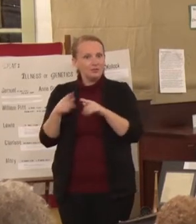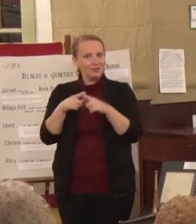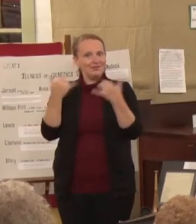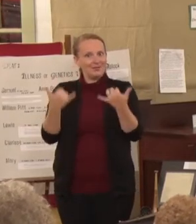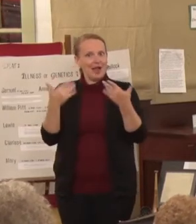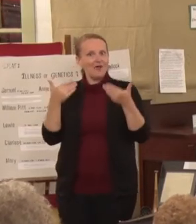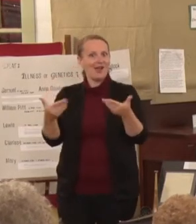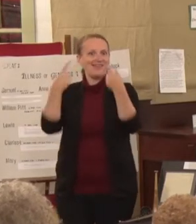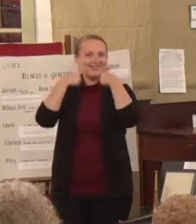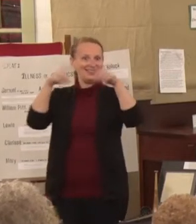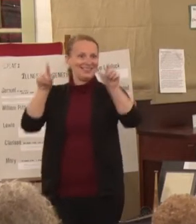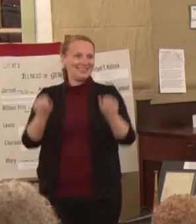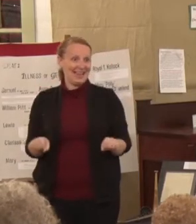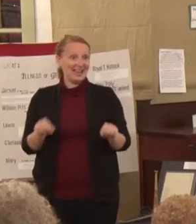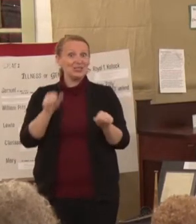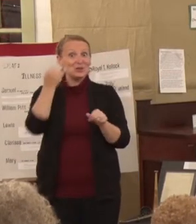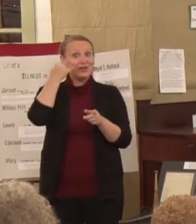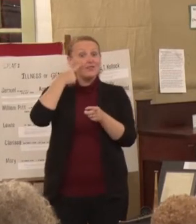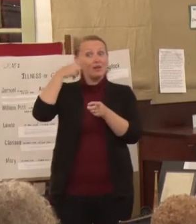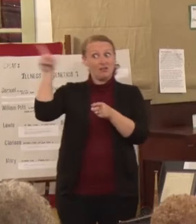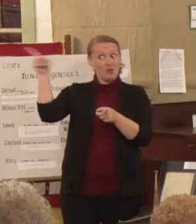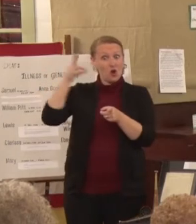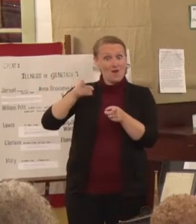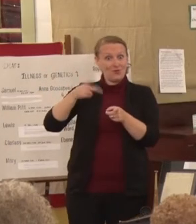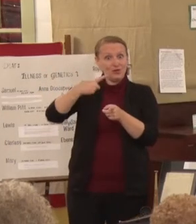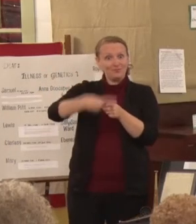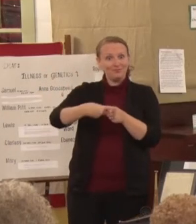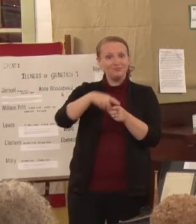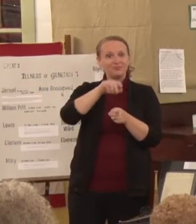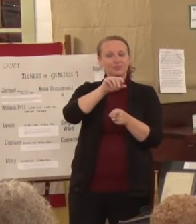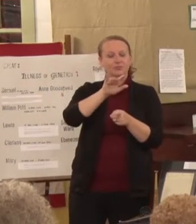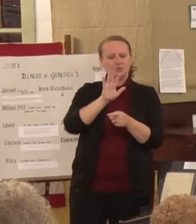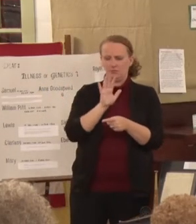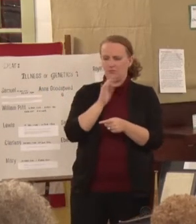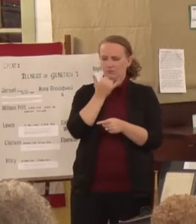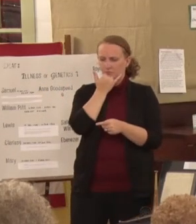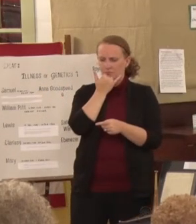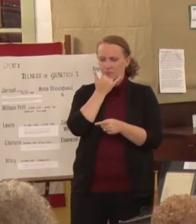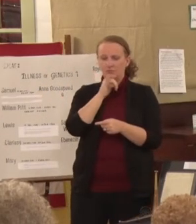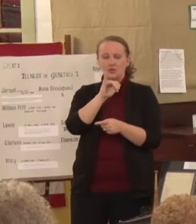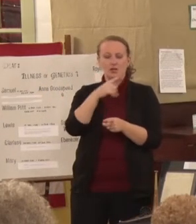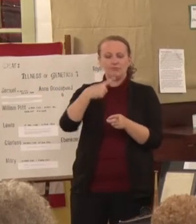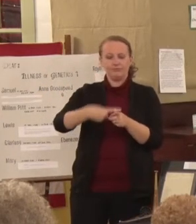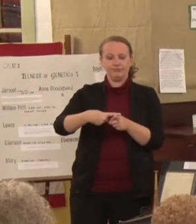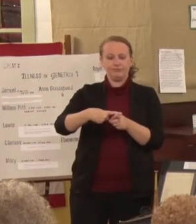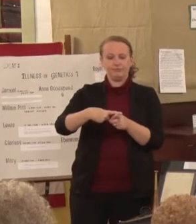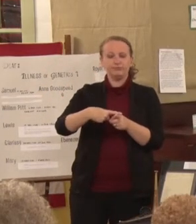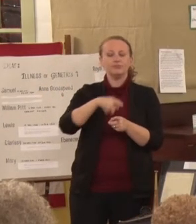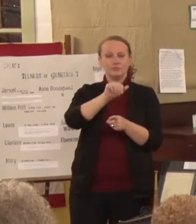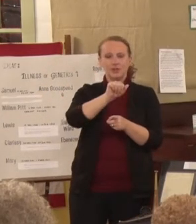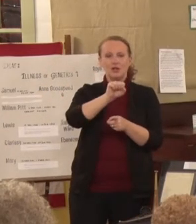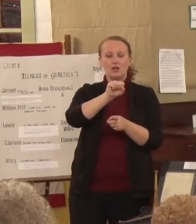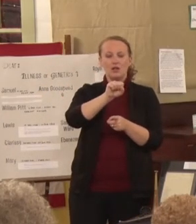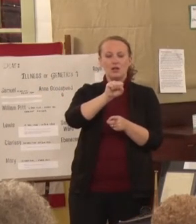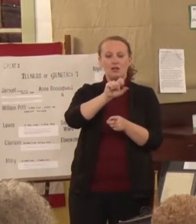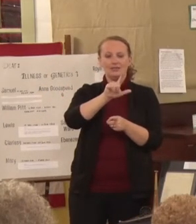Asylum you will see not Hartford, Farmington and Asylum Avenues you will see that.